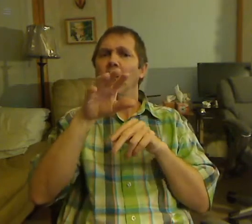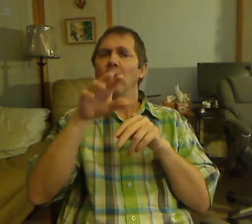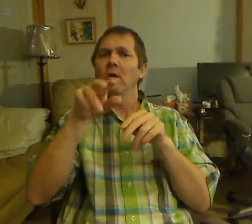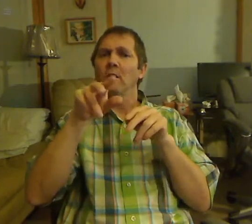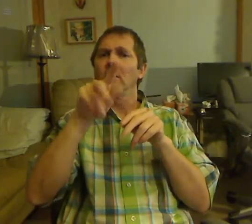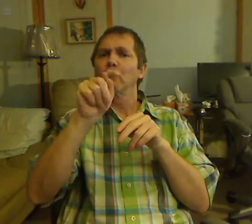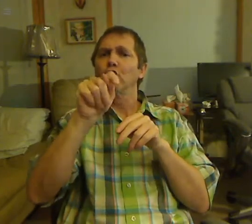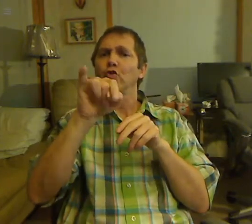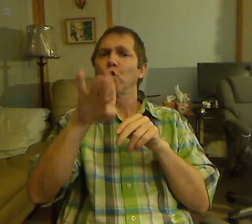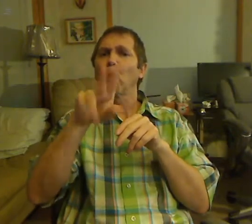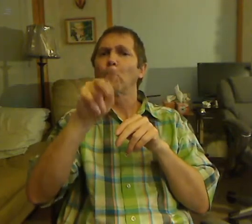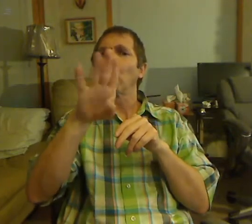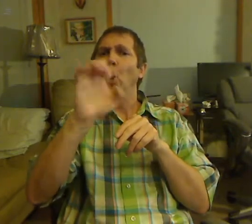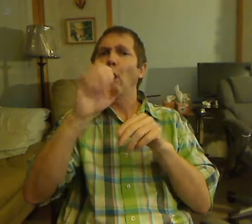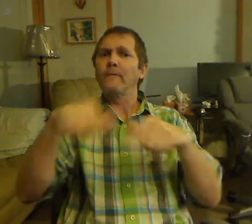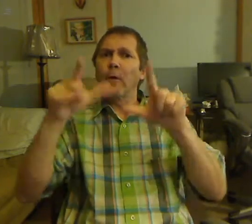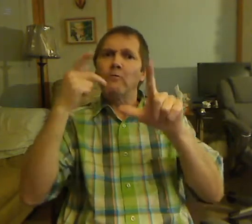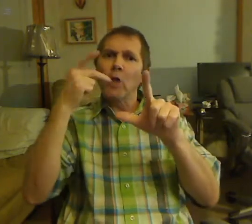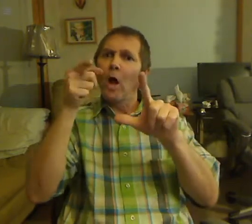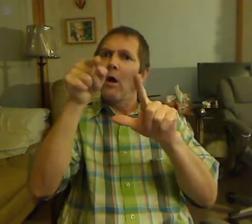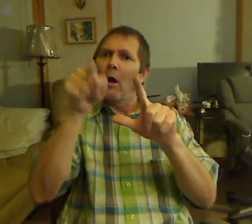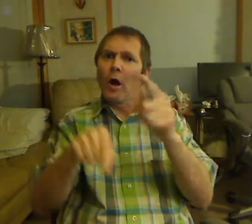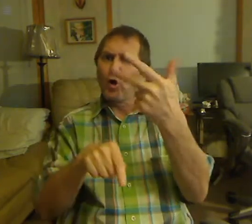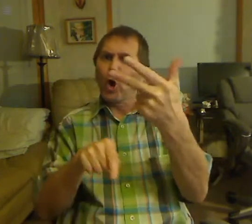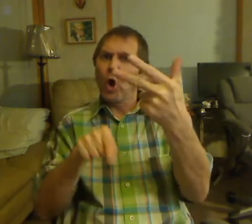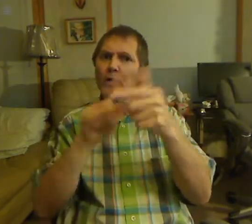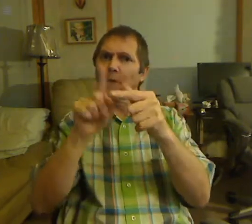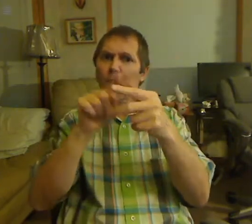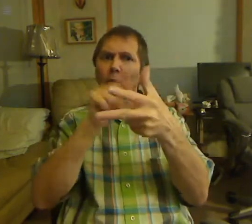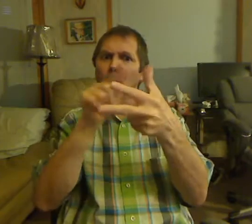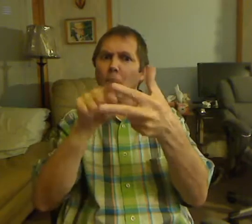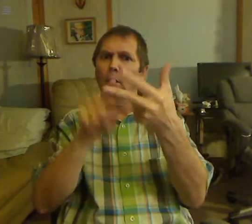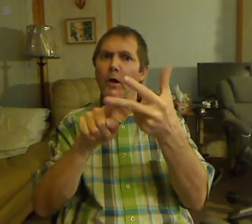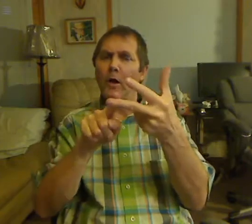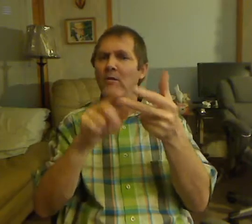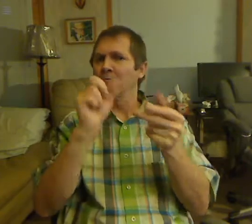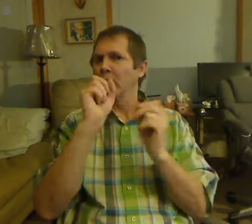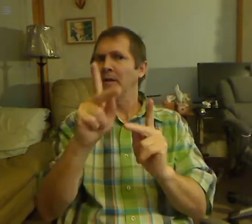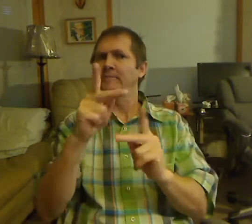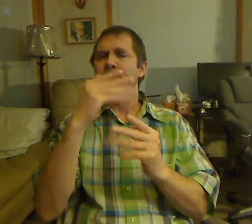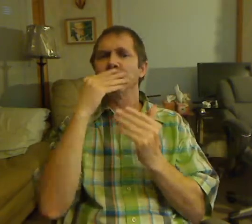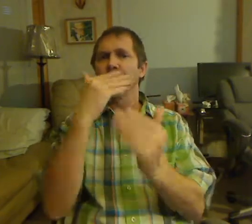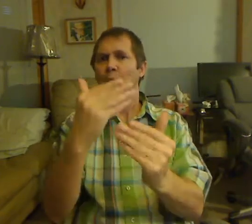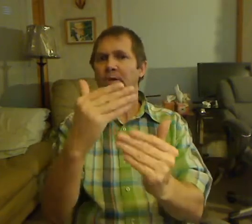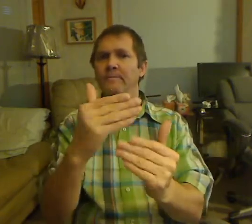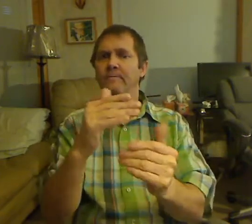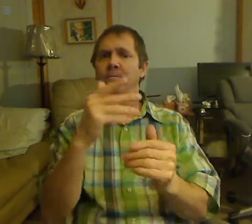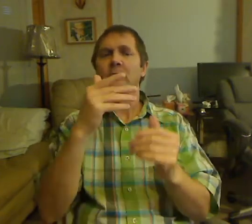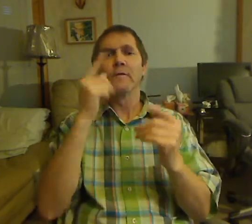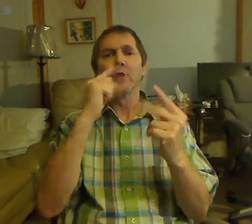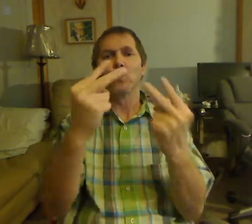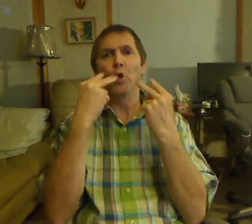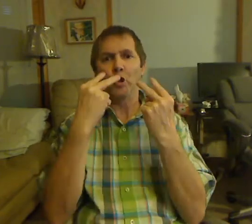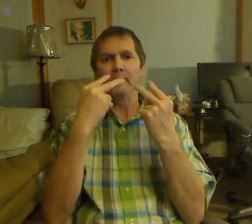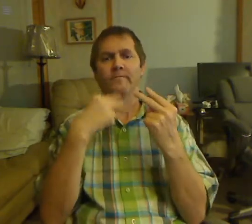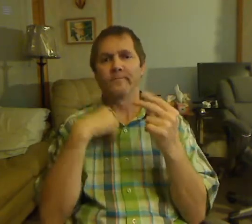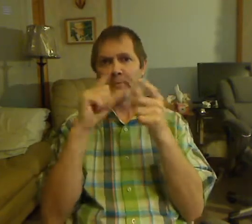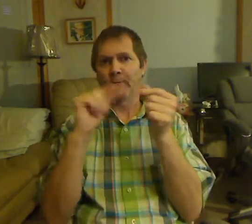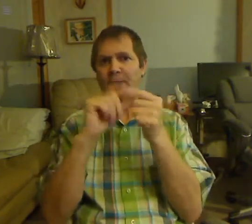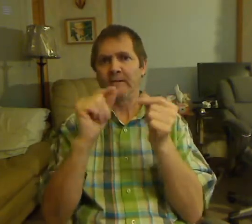So Kevin, Kevin, don't think I'm going to make it. Appointment I had completely forgotten. So sorry, Sally.